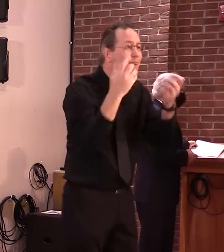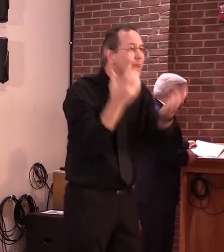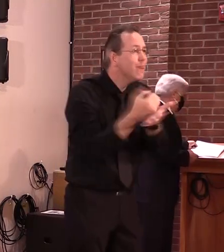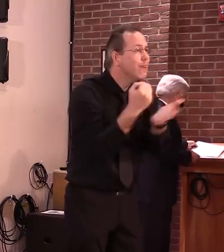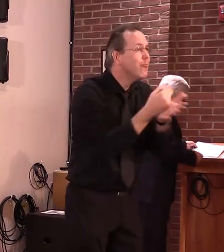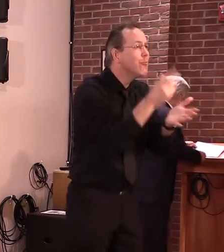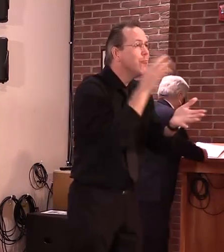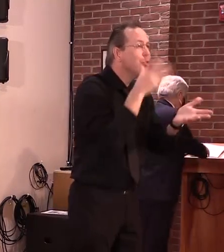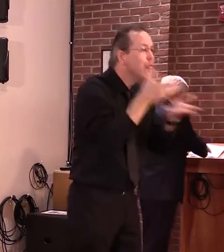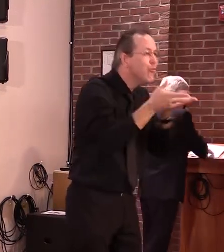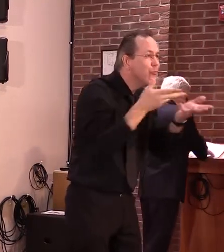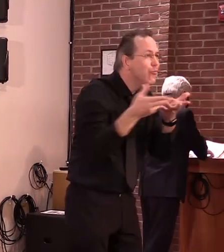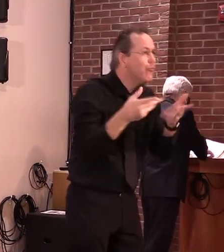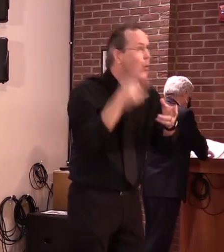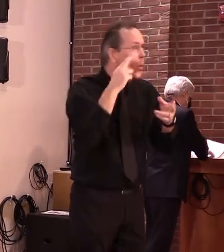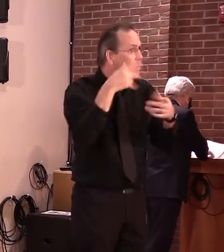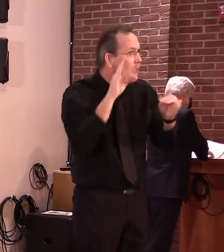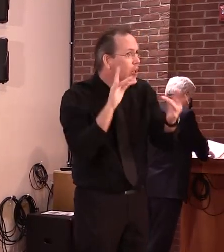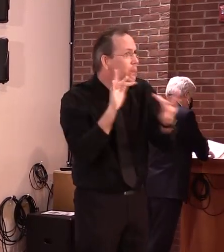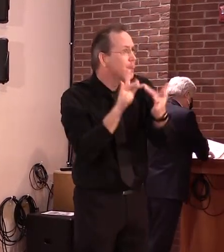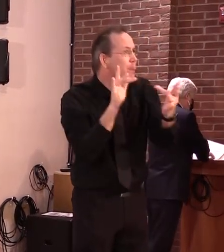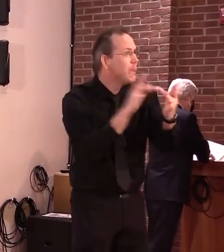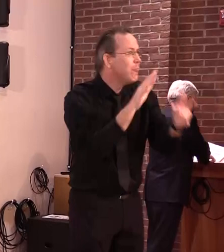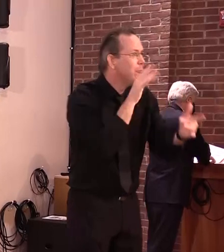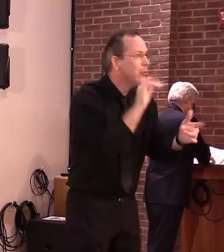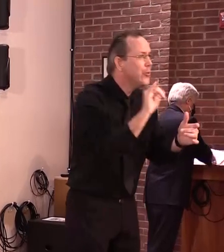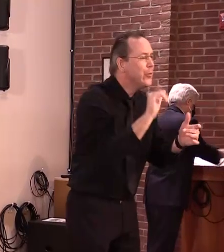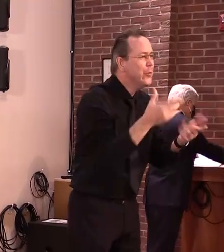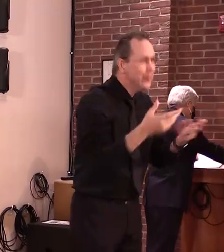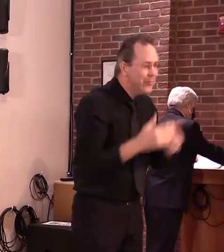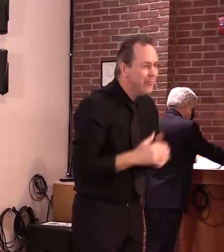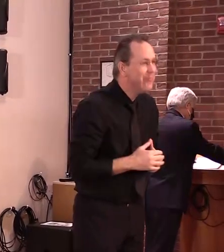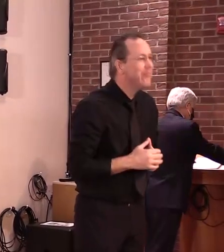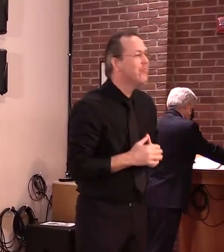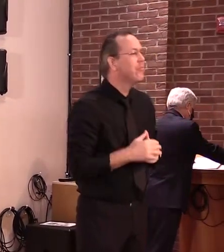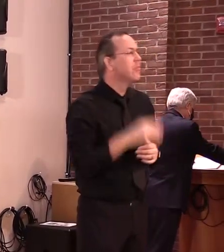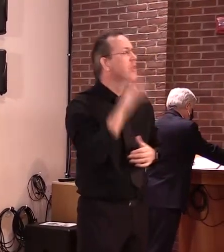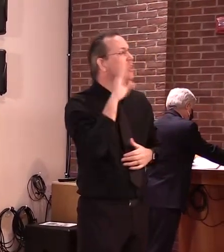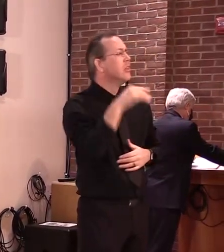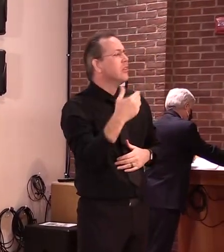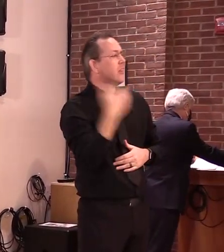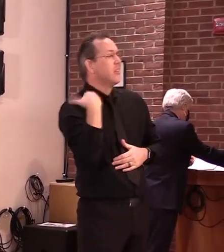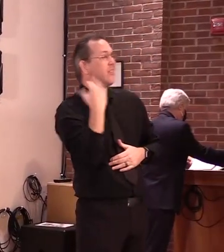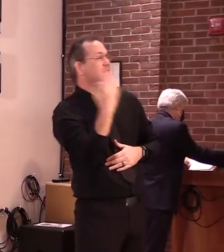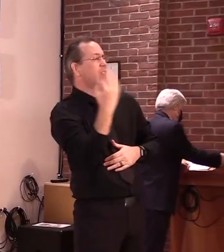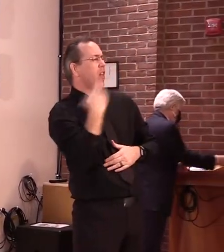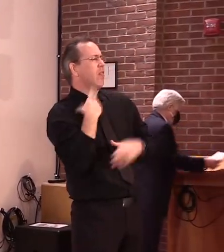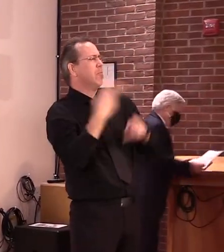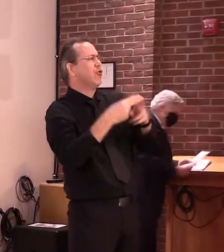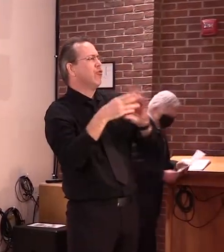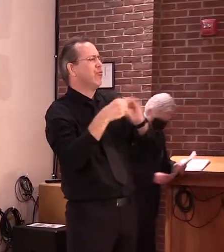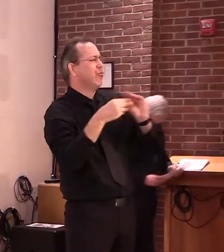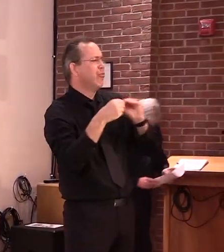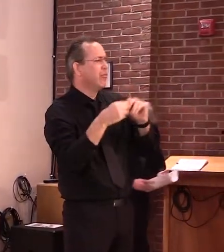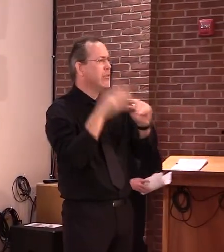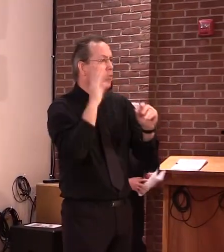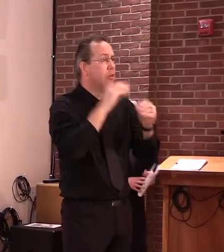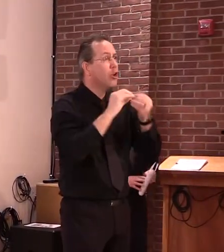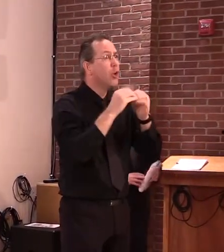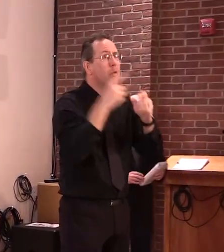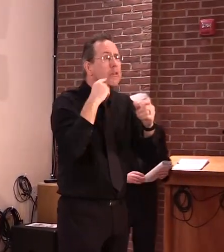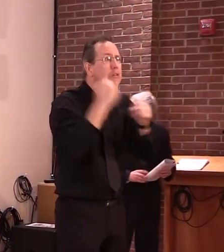So as we talked about on Friday, our data continues to show we're moving in the right direction and slowing the spread of the virus.